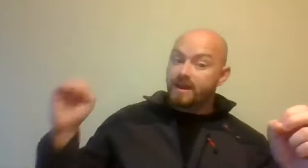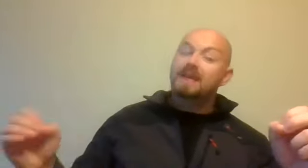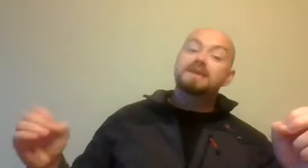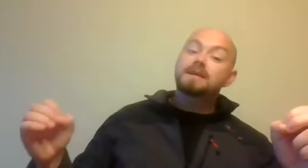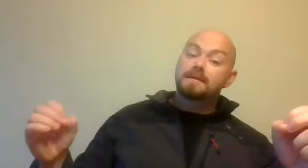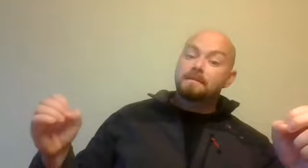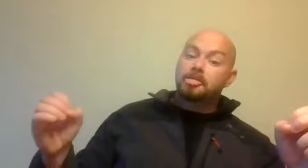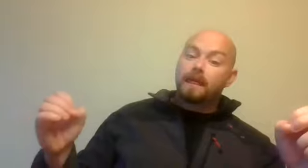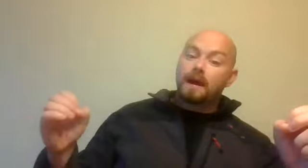reality.